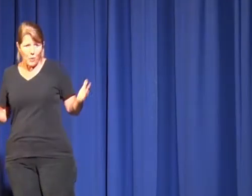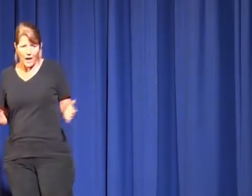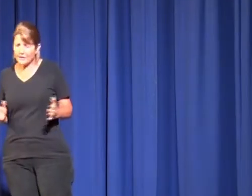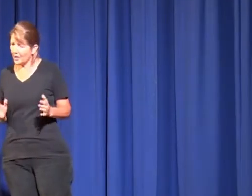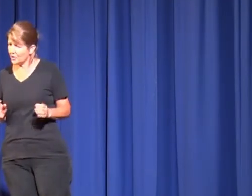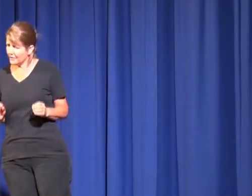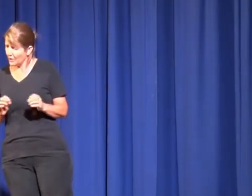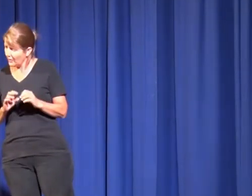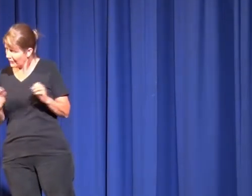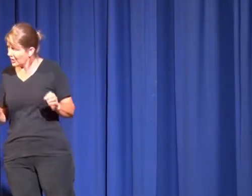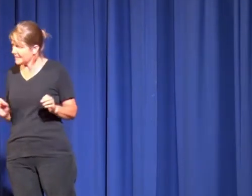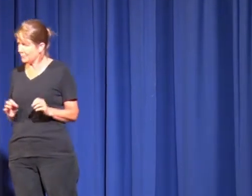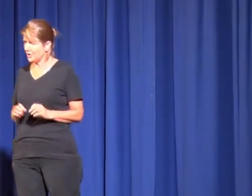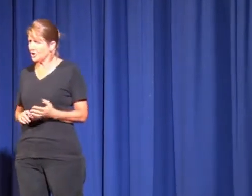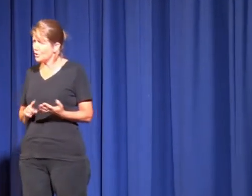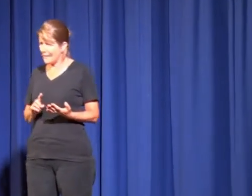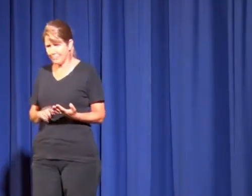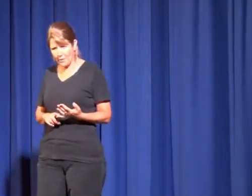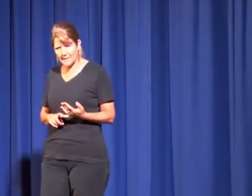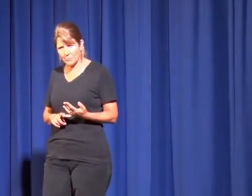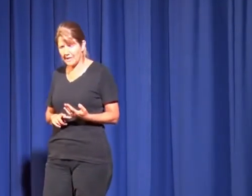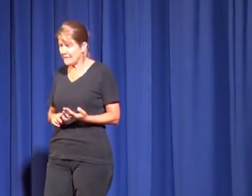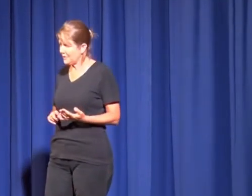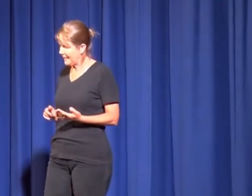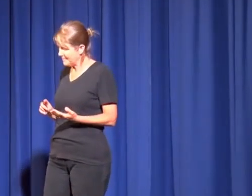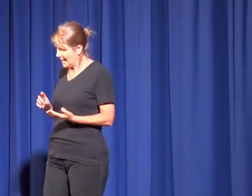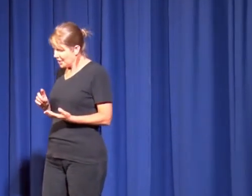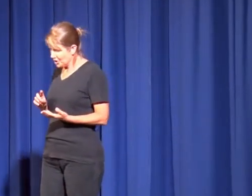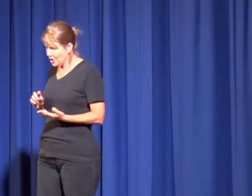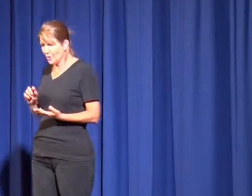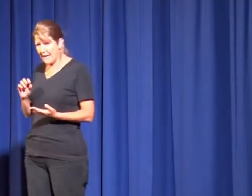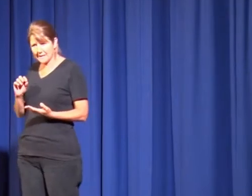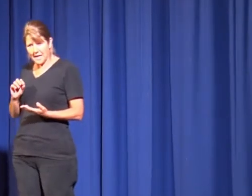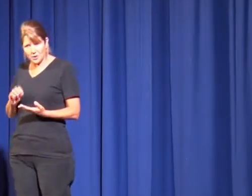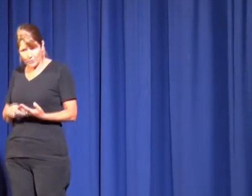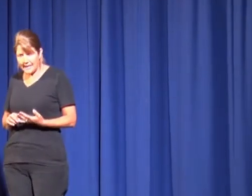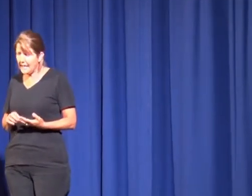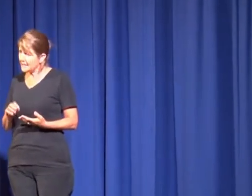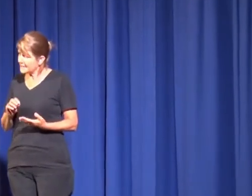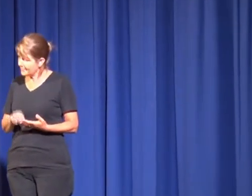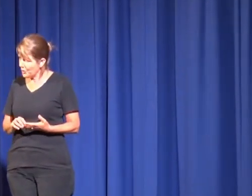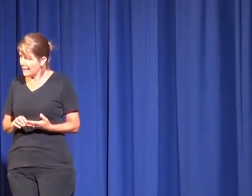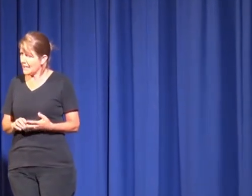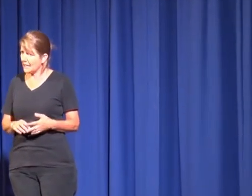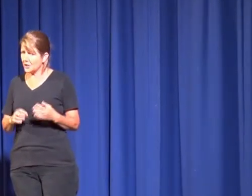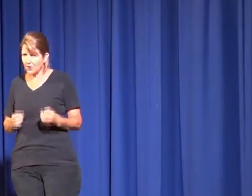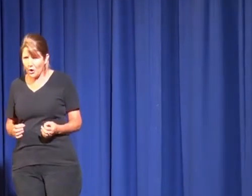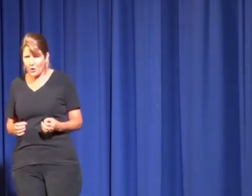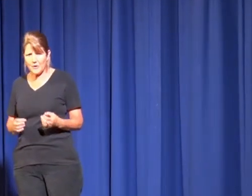wide knowledge of a lot of subjects. She knew about boys and what you did with them. She knew about drinking and smoking and clothes